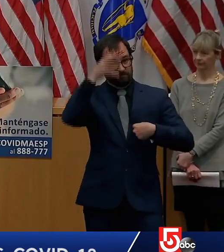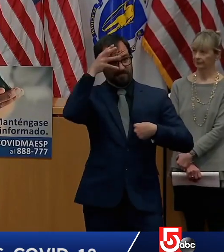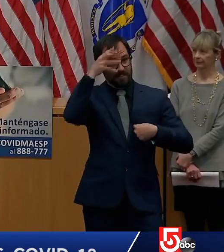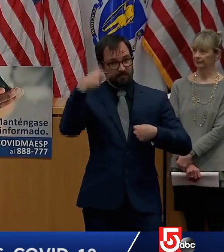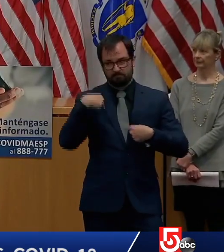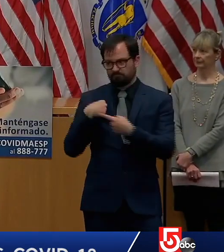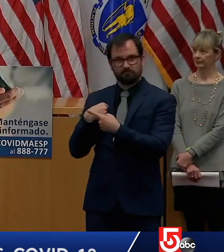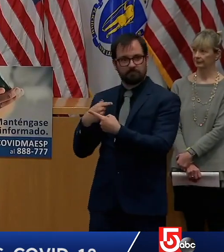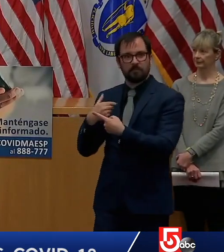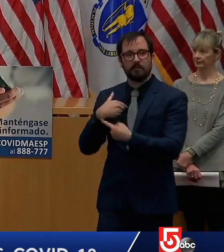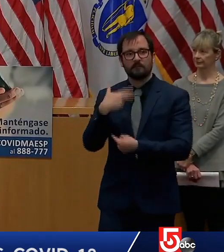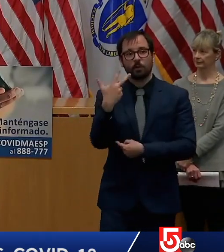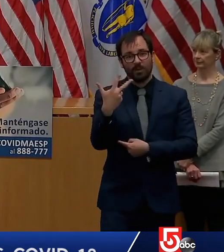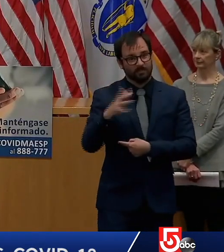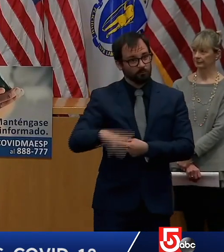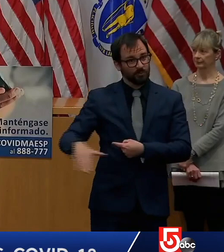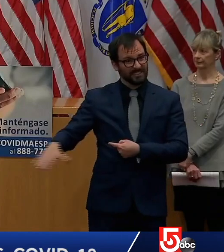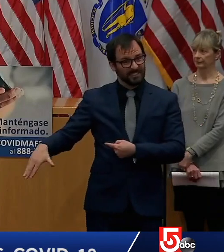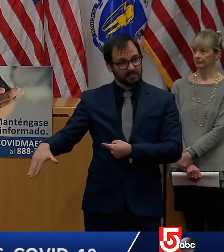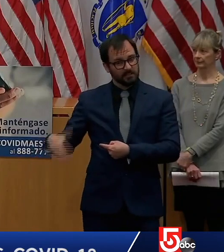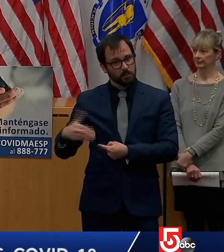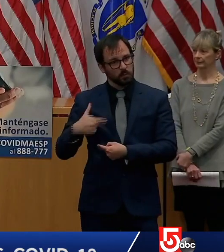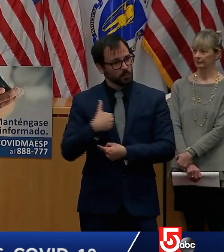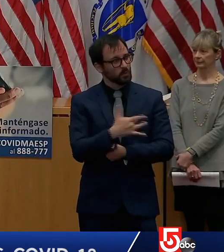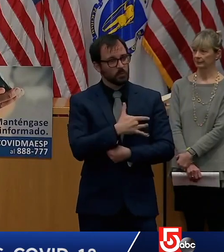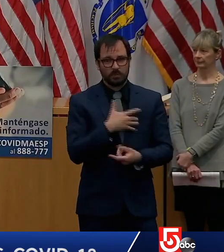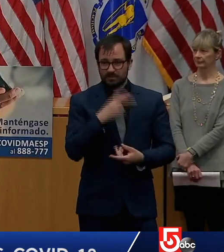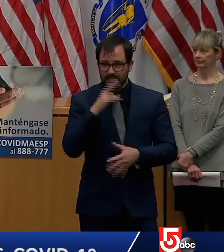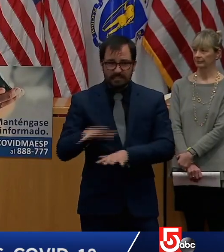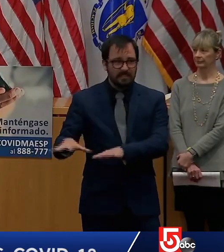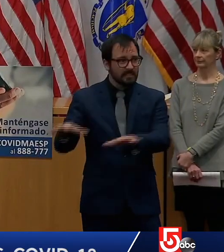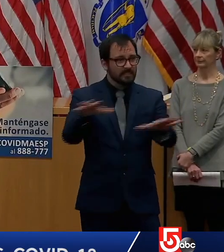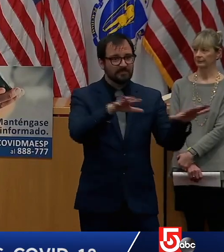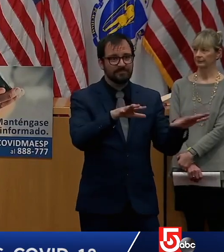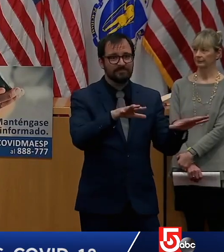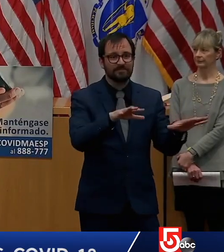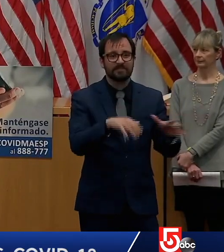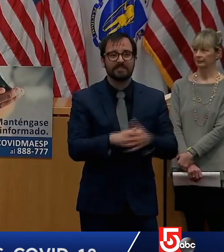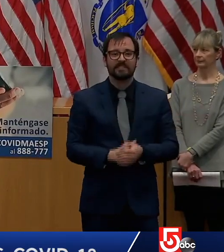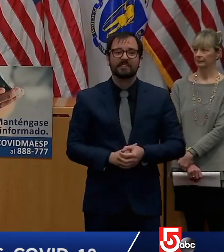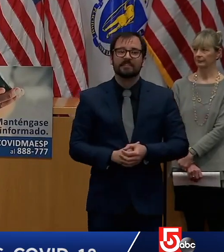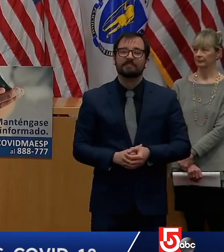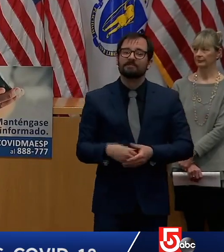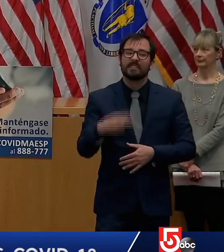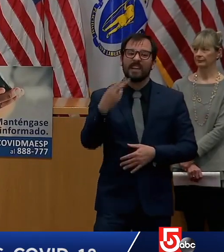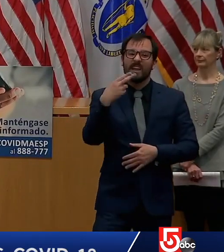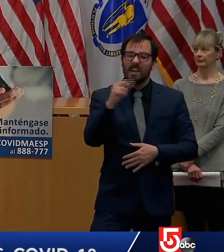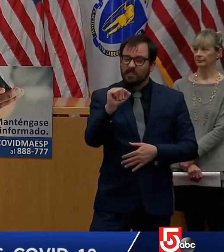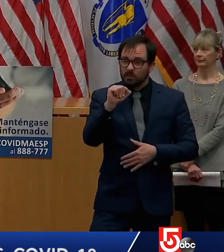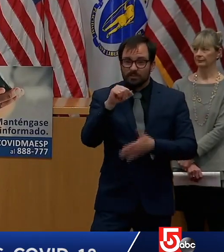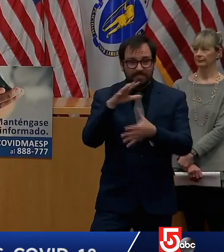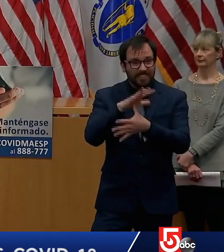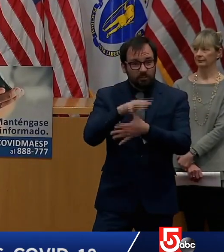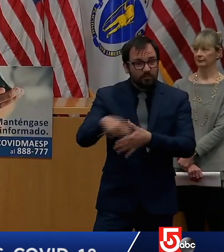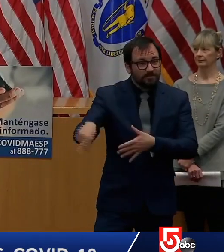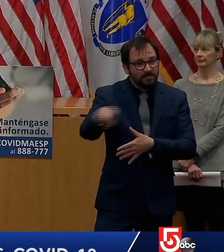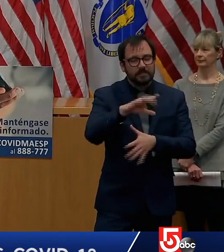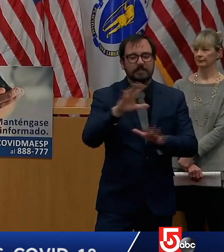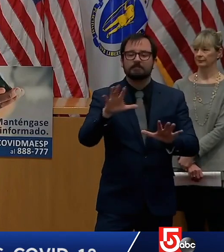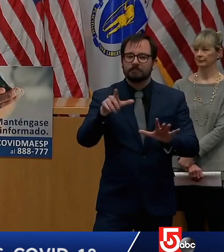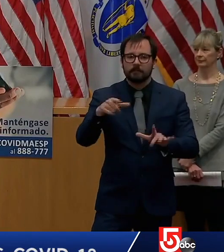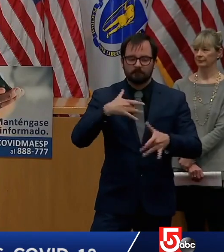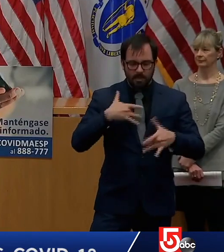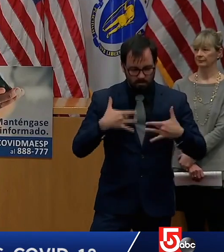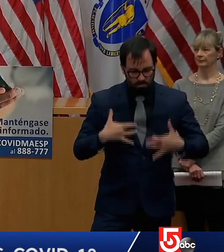so to all the seniors we would just say you should keep your heads up the end of the year may not proceed as